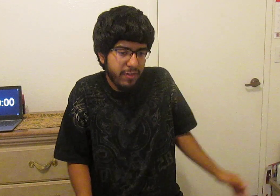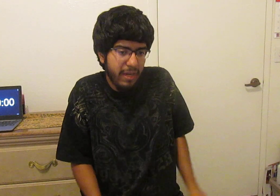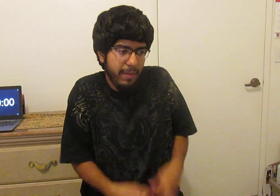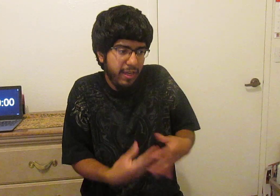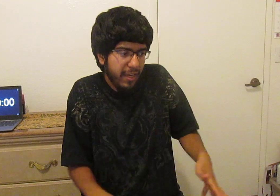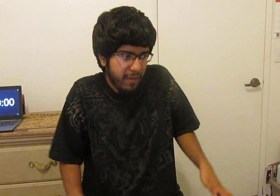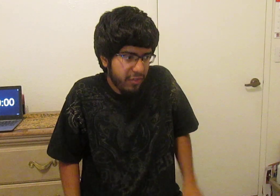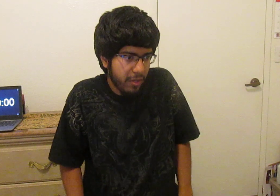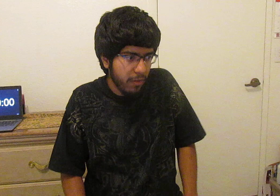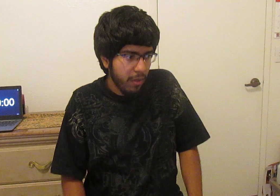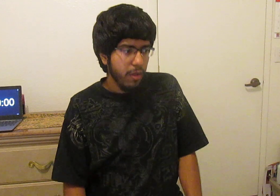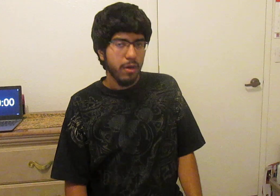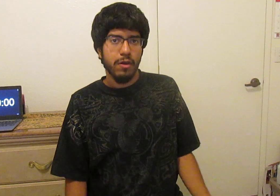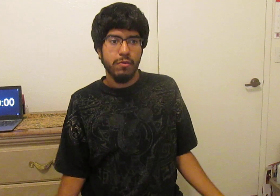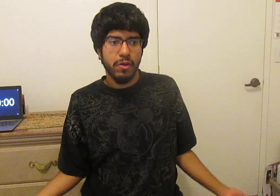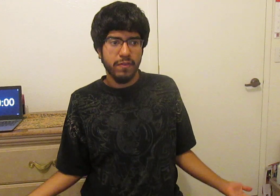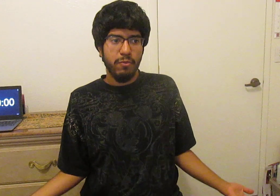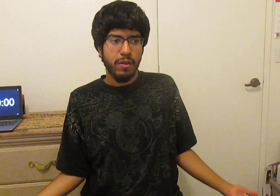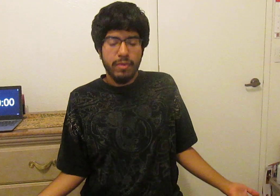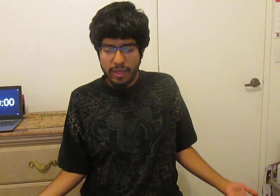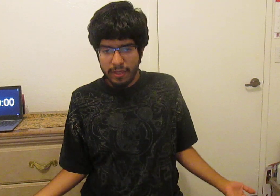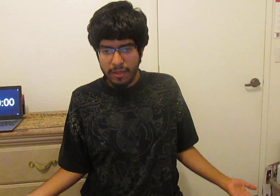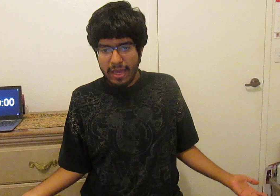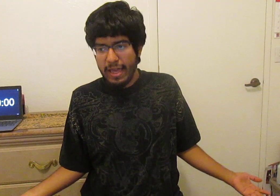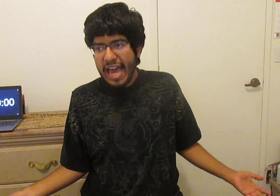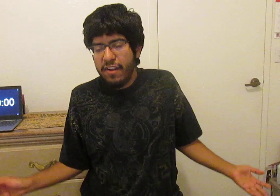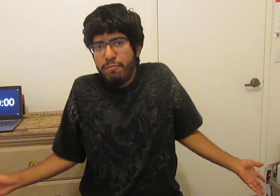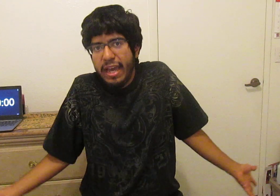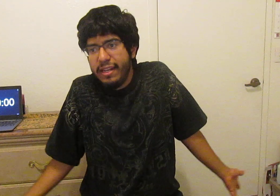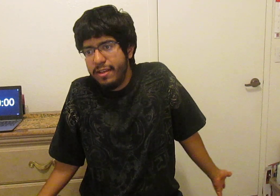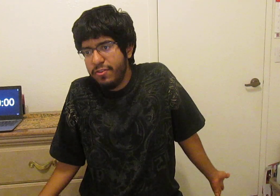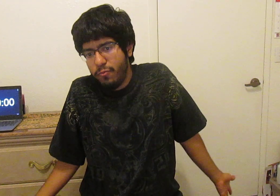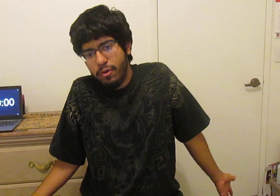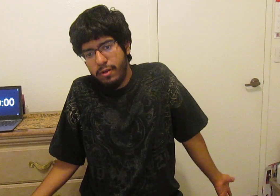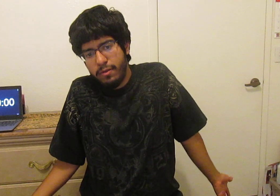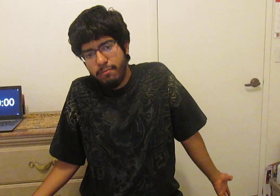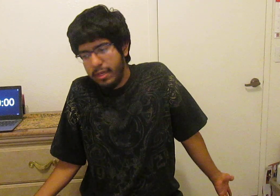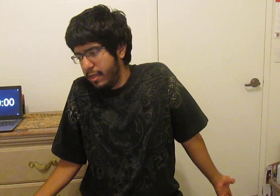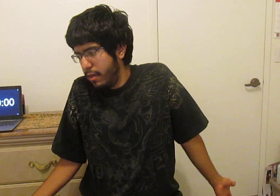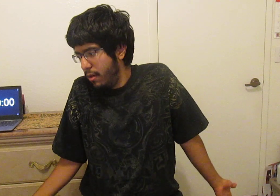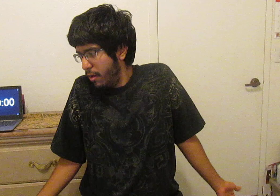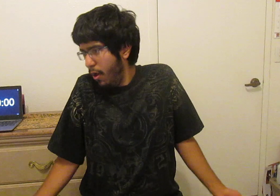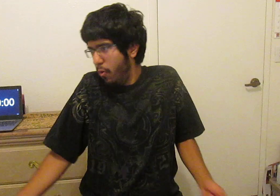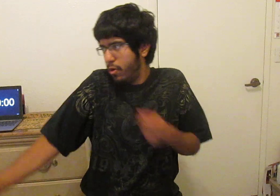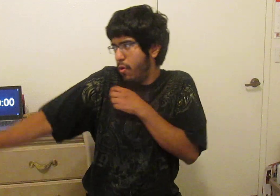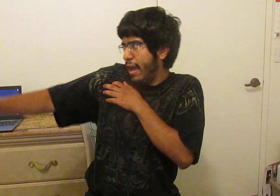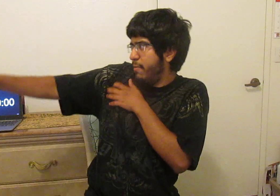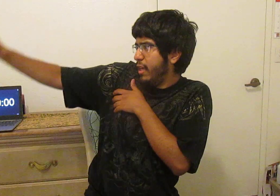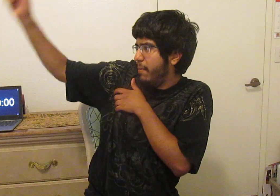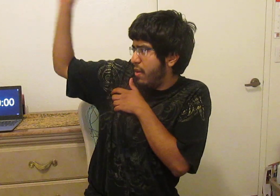in my anime caveman show who knows if Molly be out of pettiness would be like oh no anime caveman